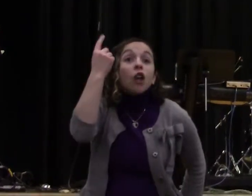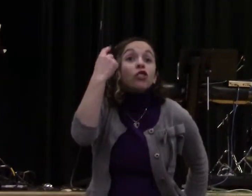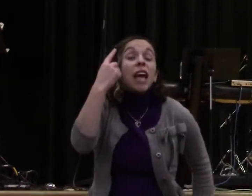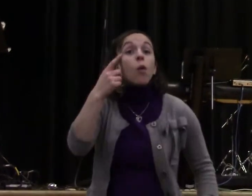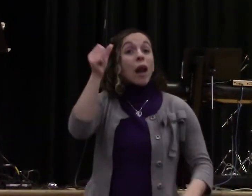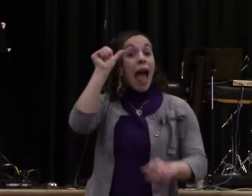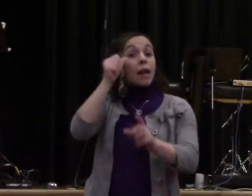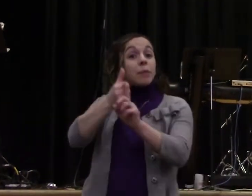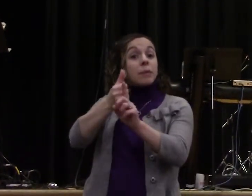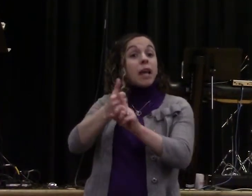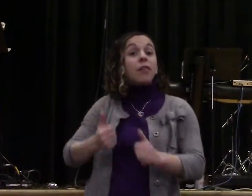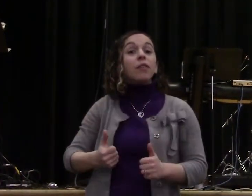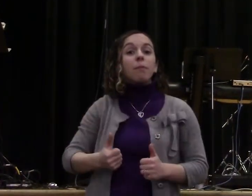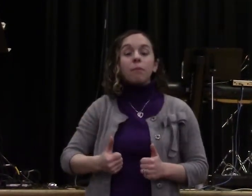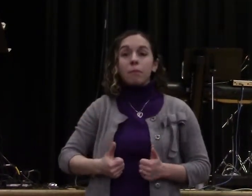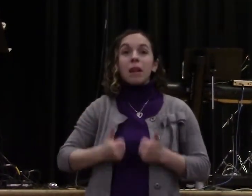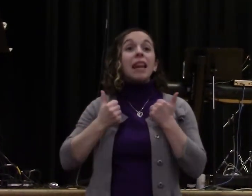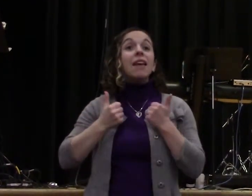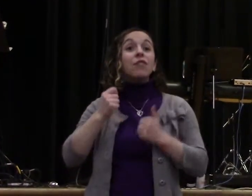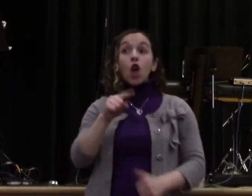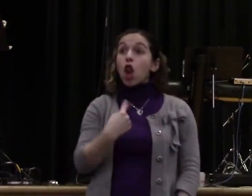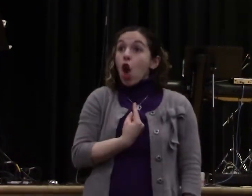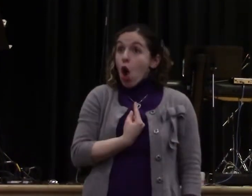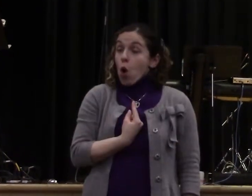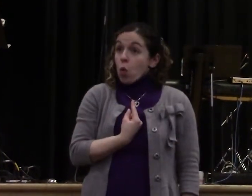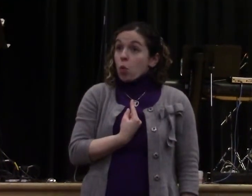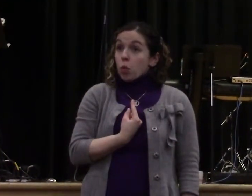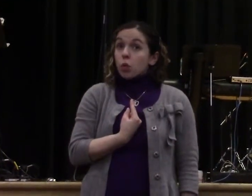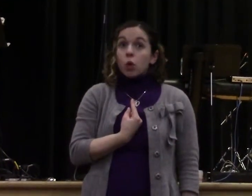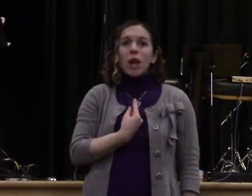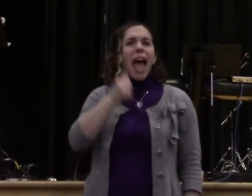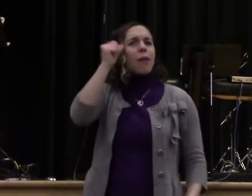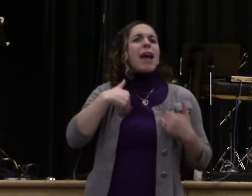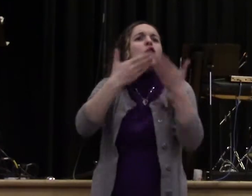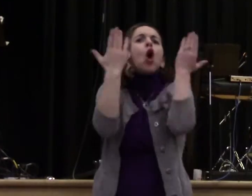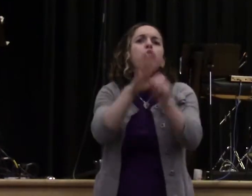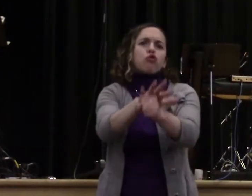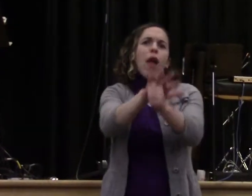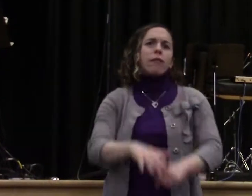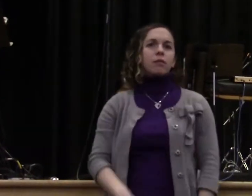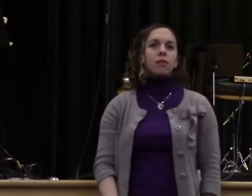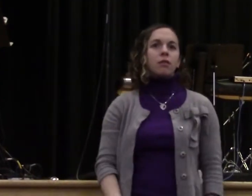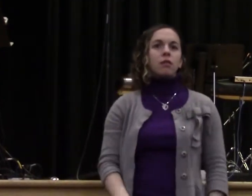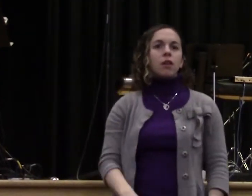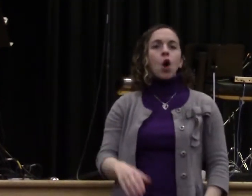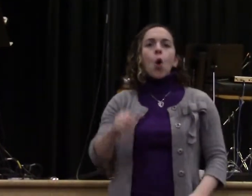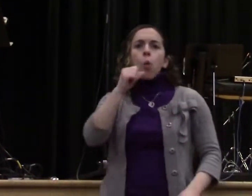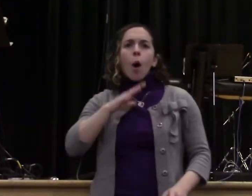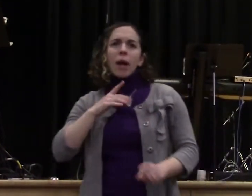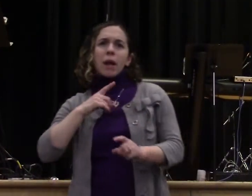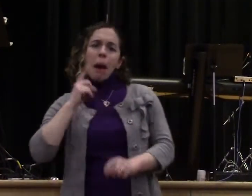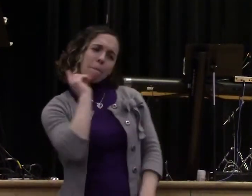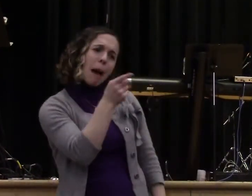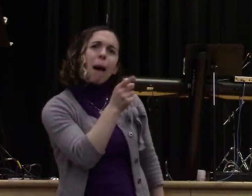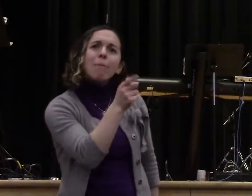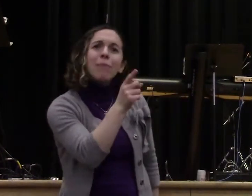this up? Does anybody know? I'm pro-marriage. I'm pro-family, okay? But you need to understand that